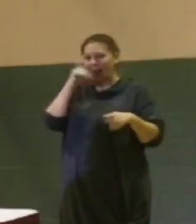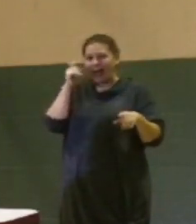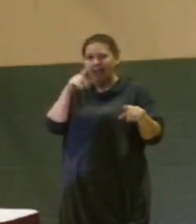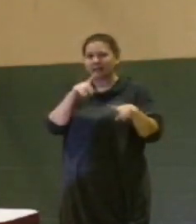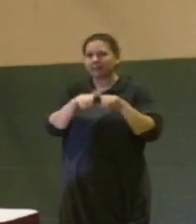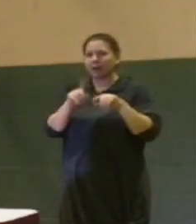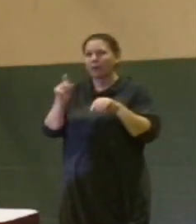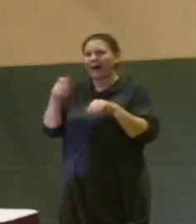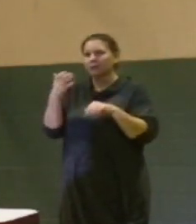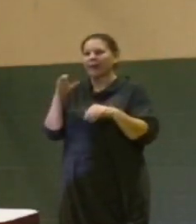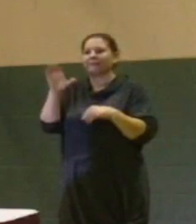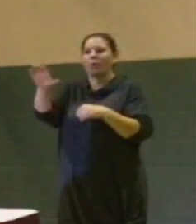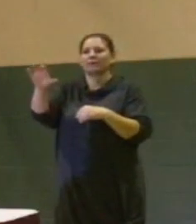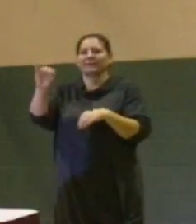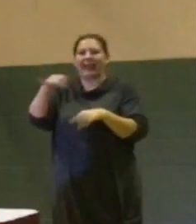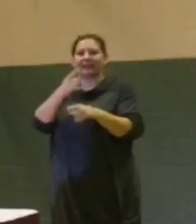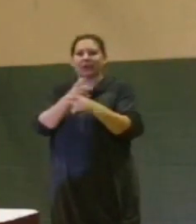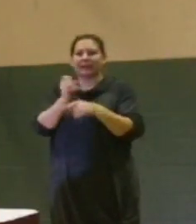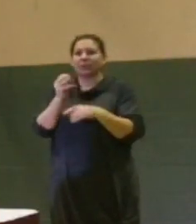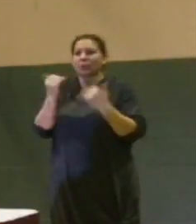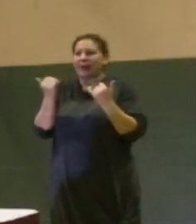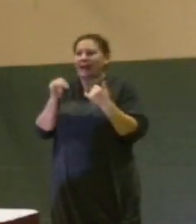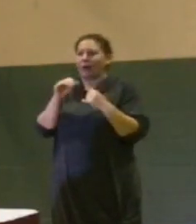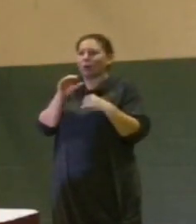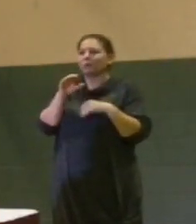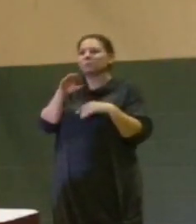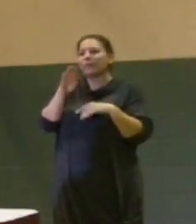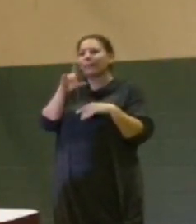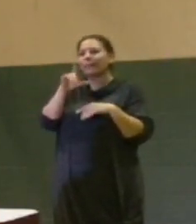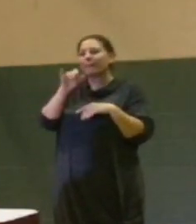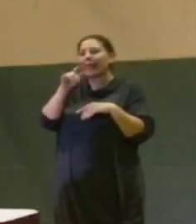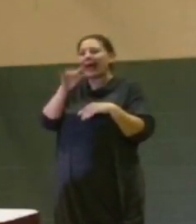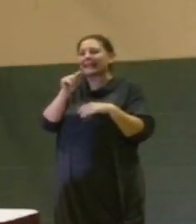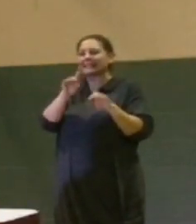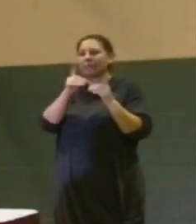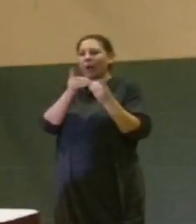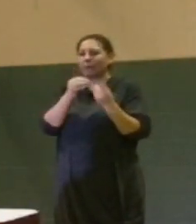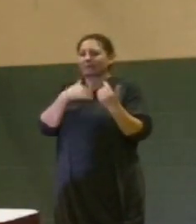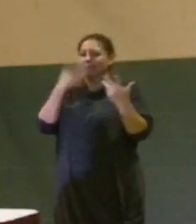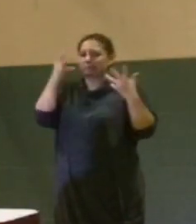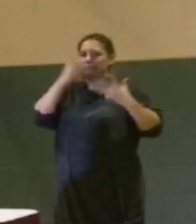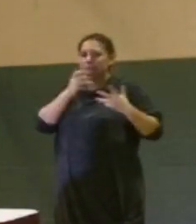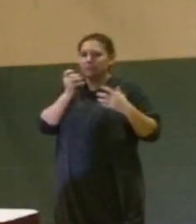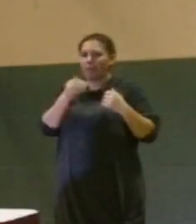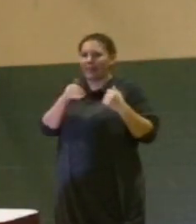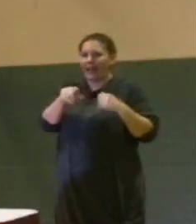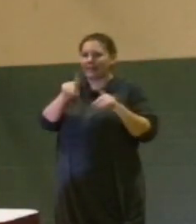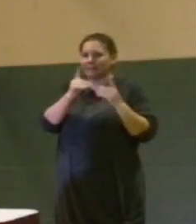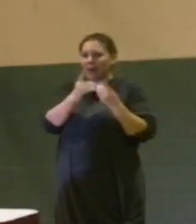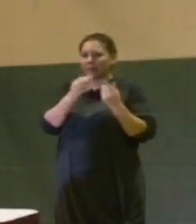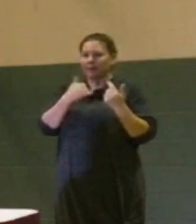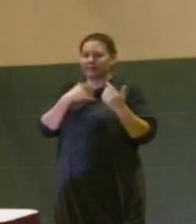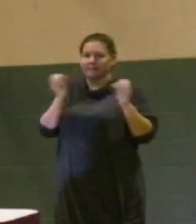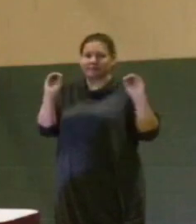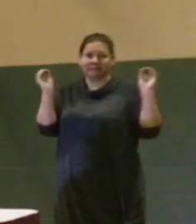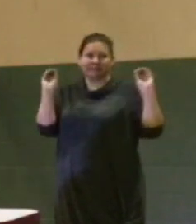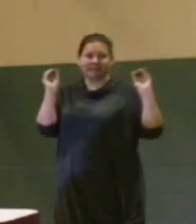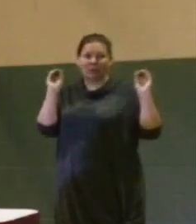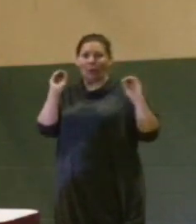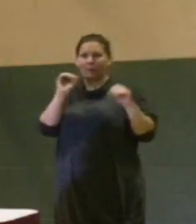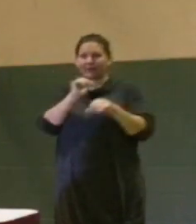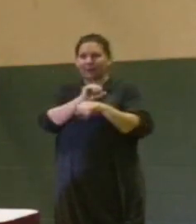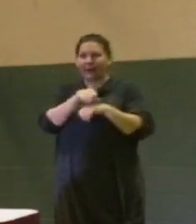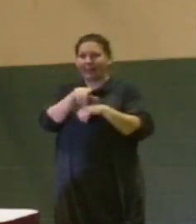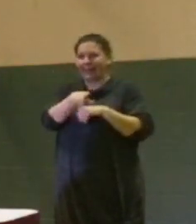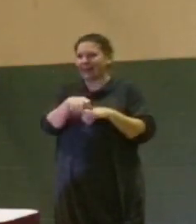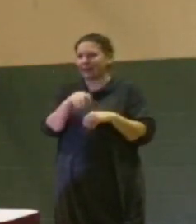to have enforcement. Right now in our blight department, I'm sad to say that the entire blight department is turned over. Raul